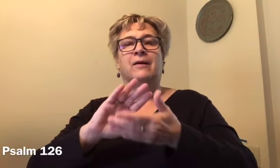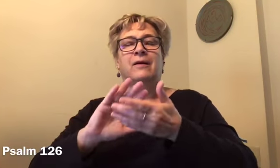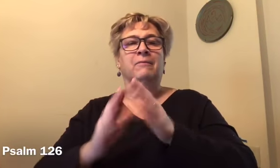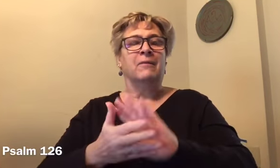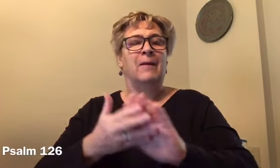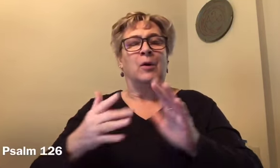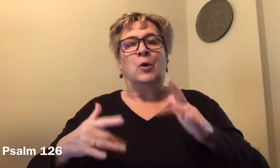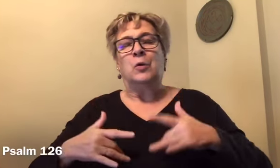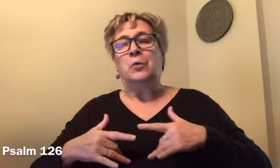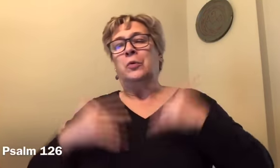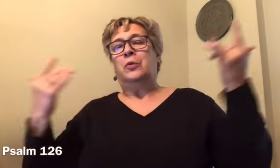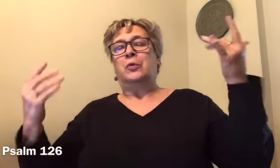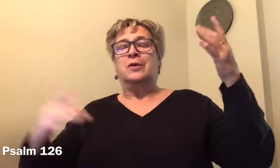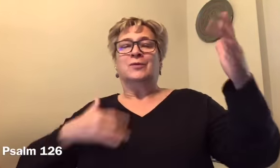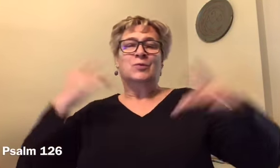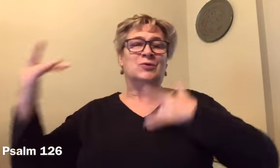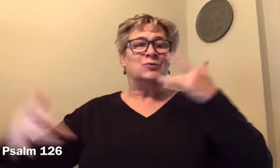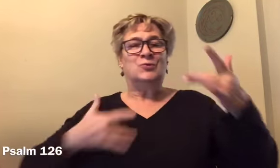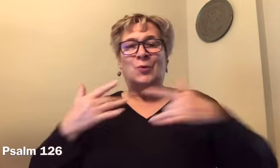carrying their sheaves.